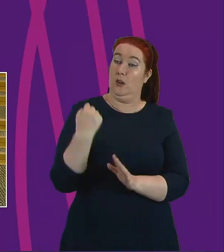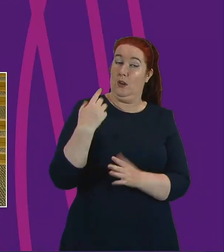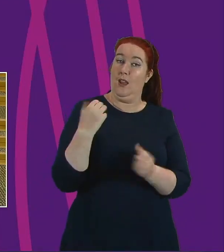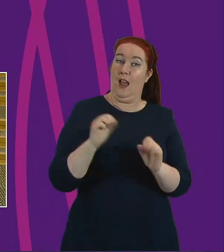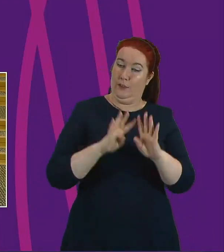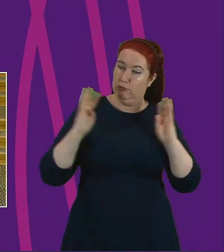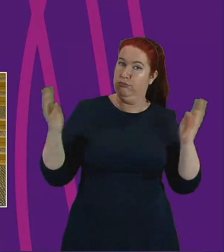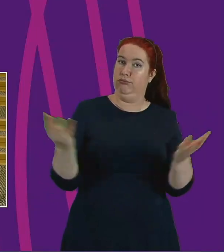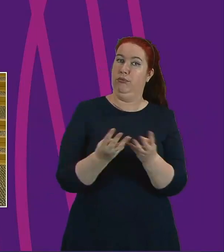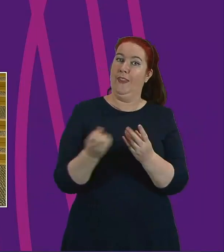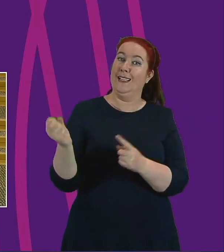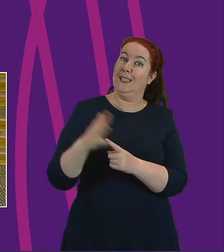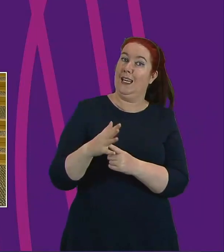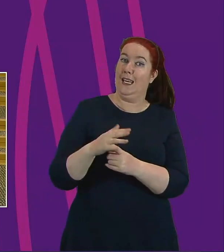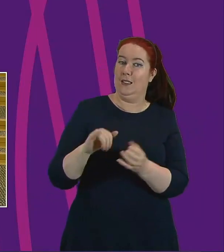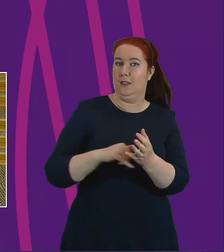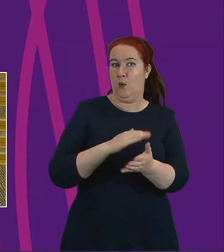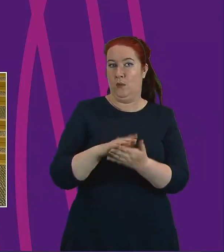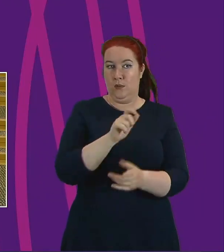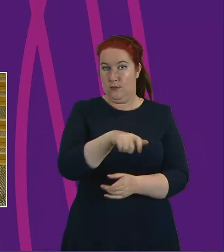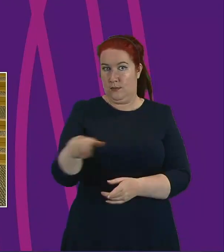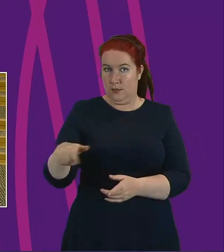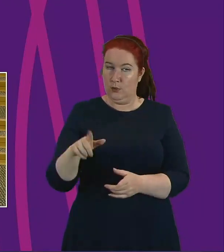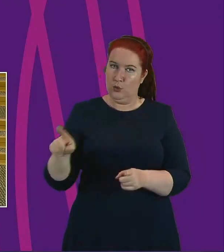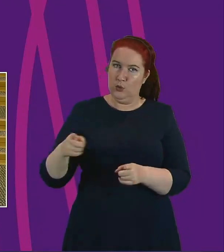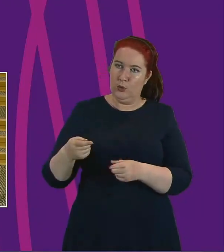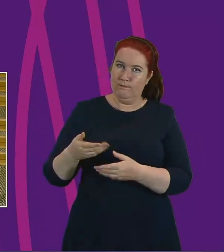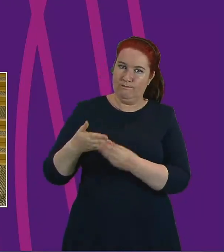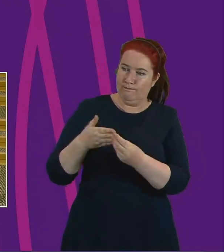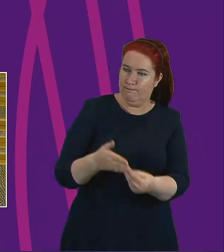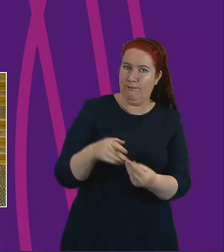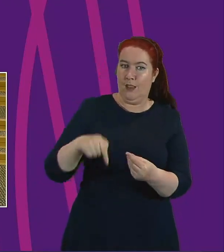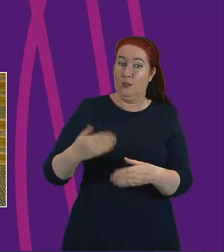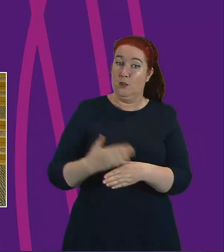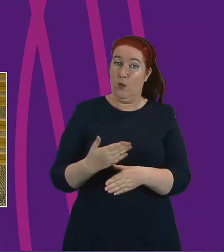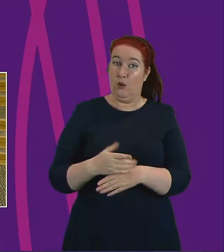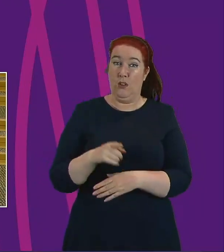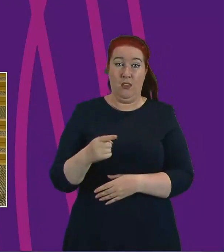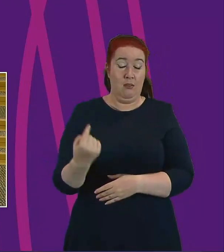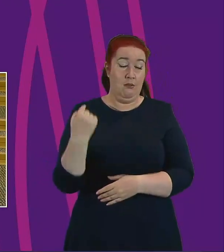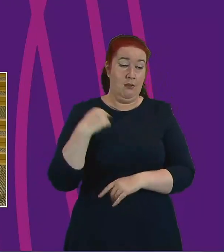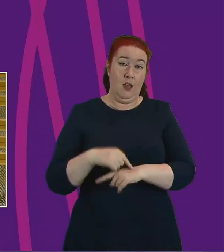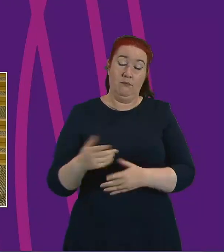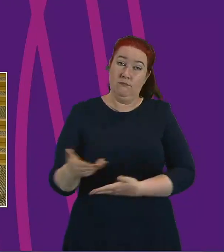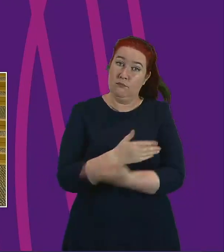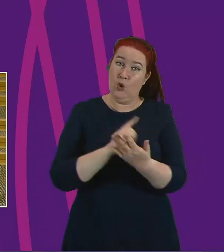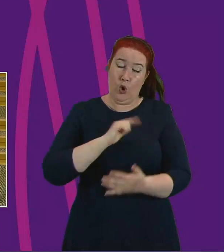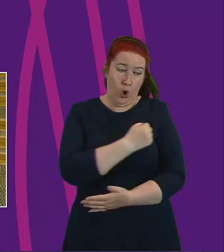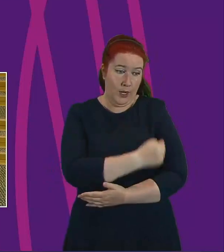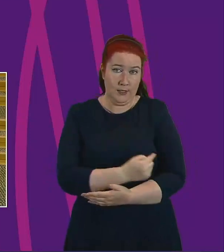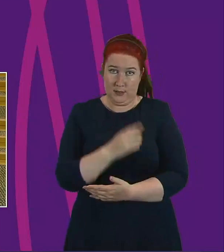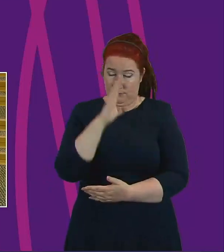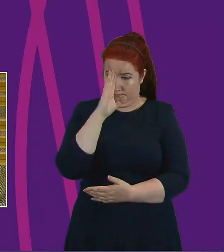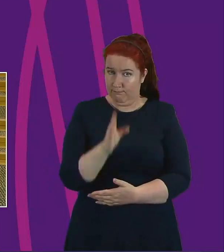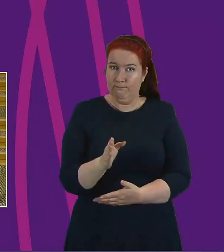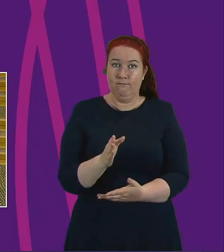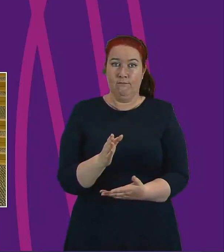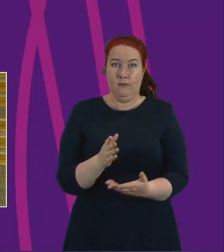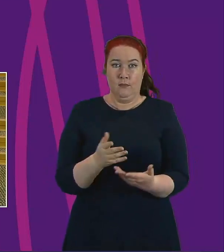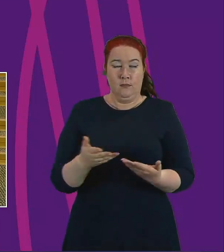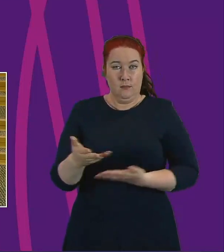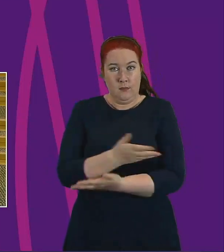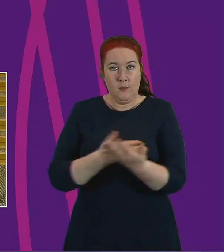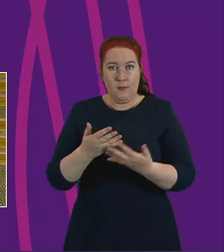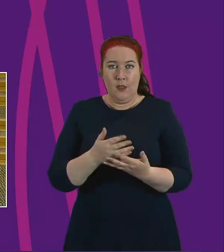table with key stakeholders to help shape and steer this work. And that was an honest frank and rewarding conversation to help us on the path